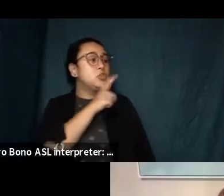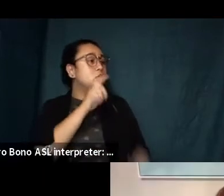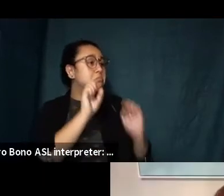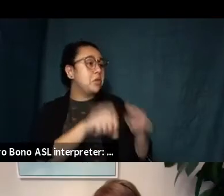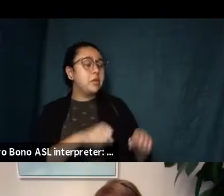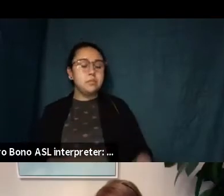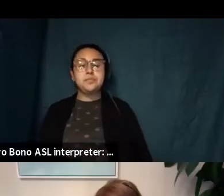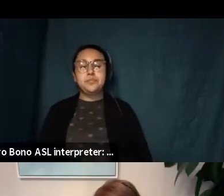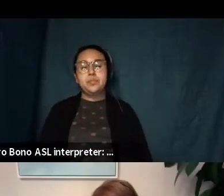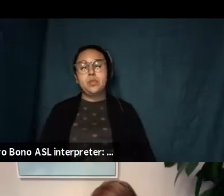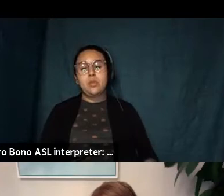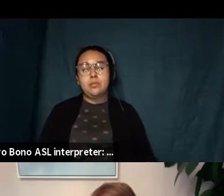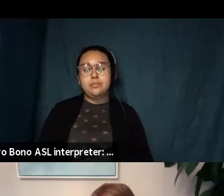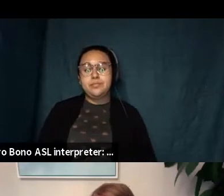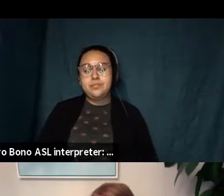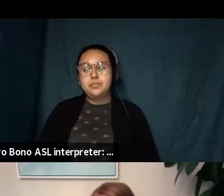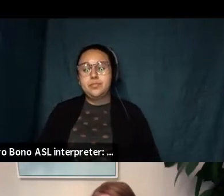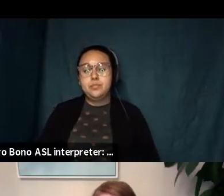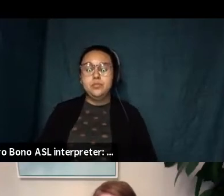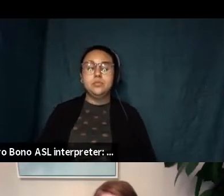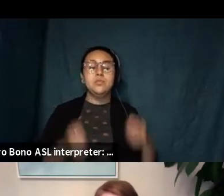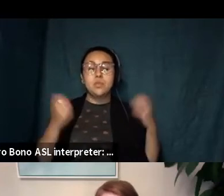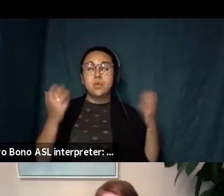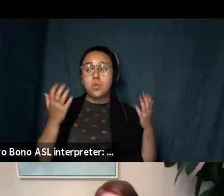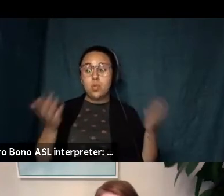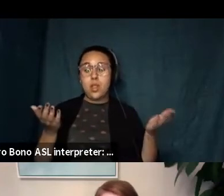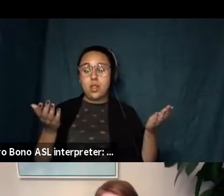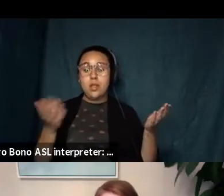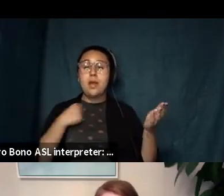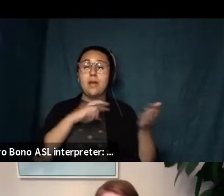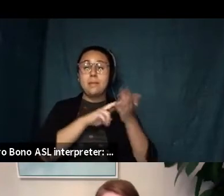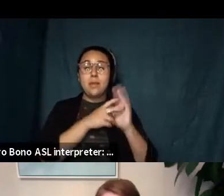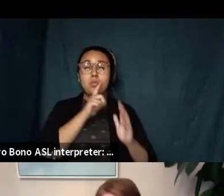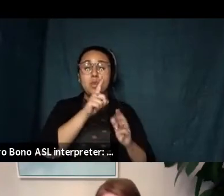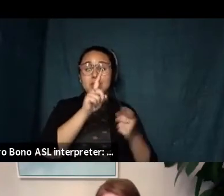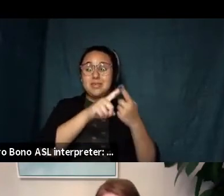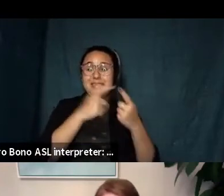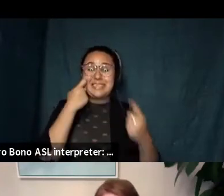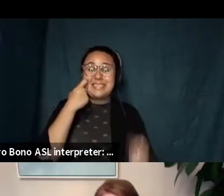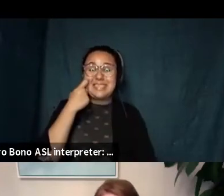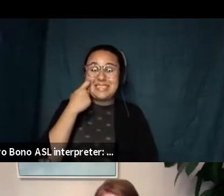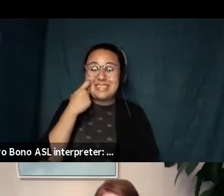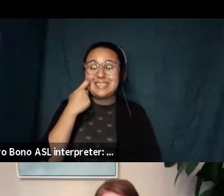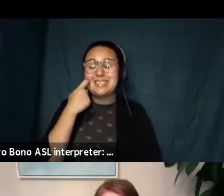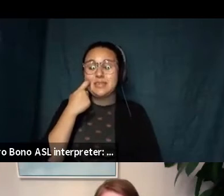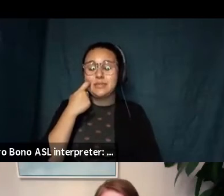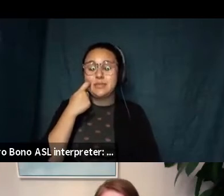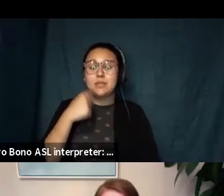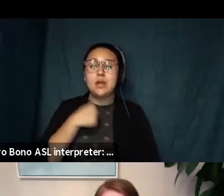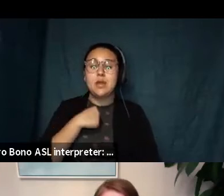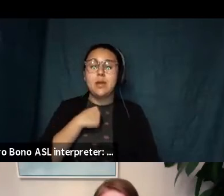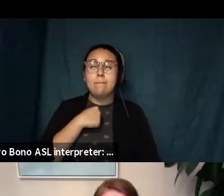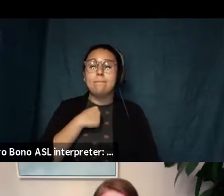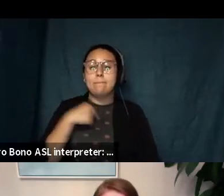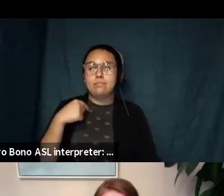um well i mean really until very recently i have been pretty